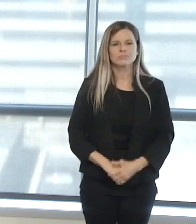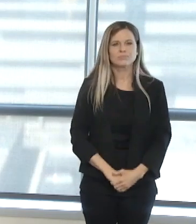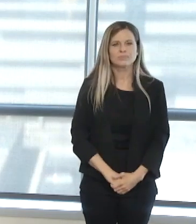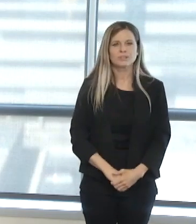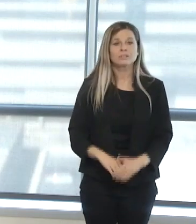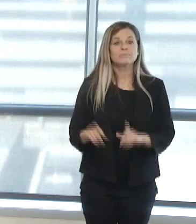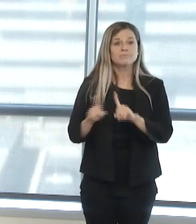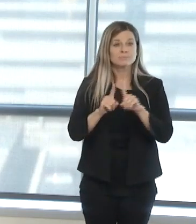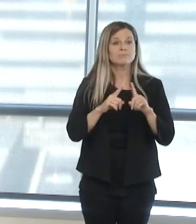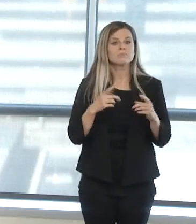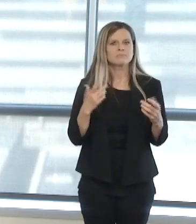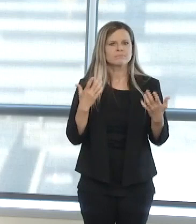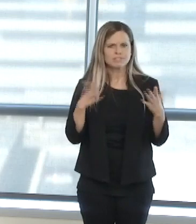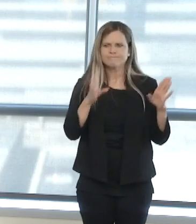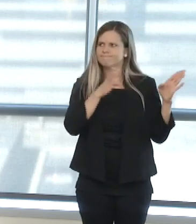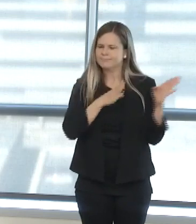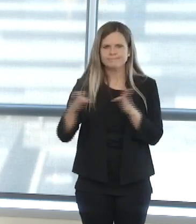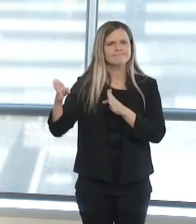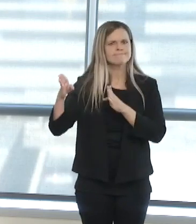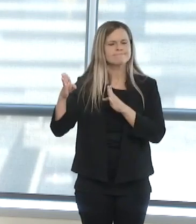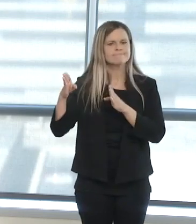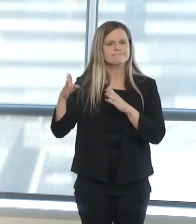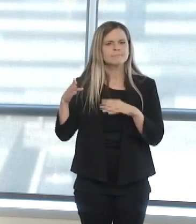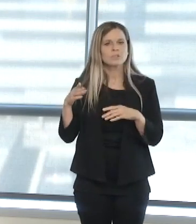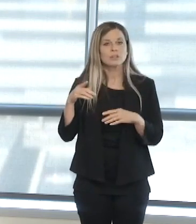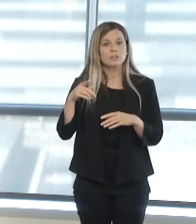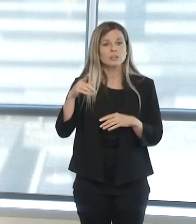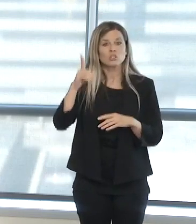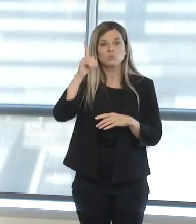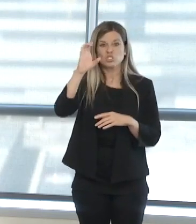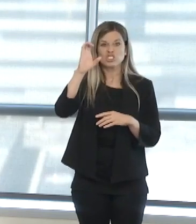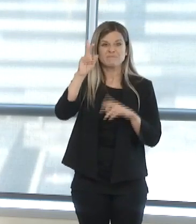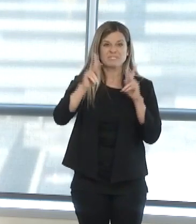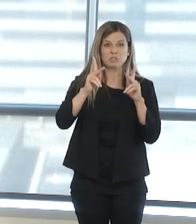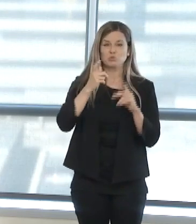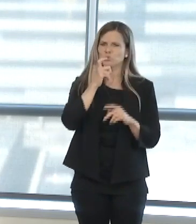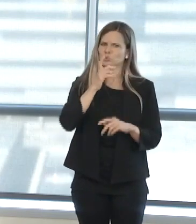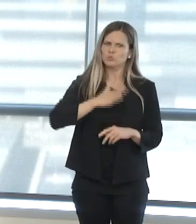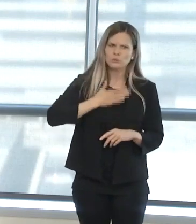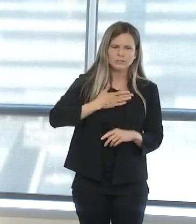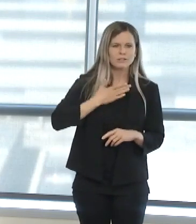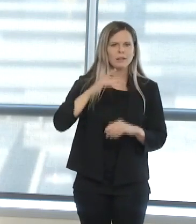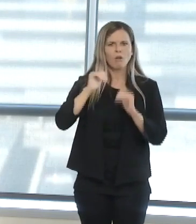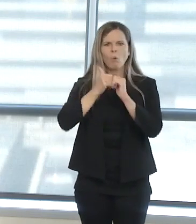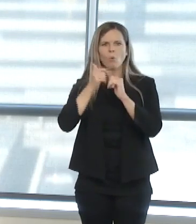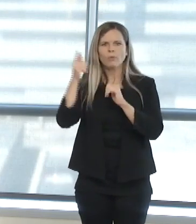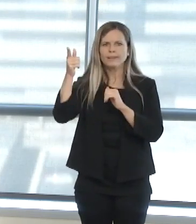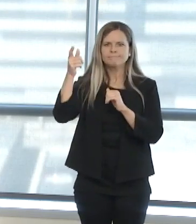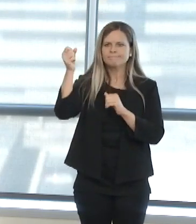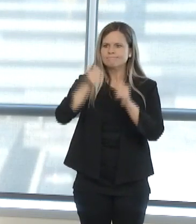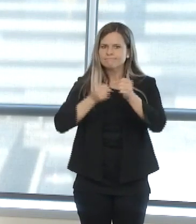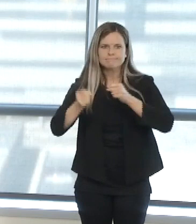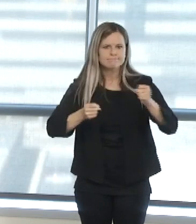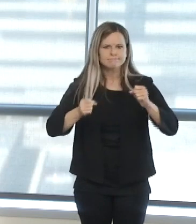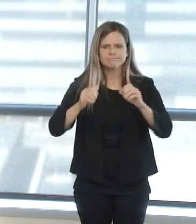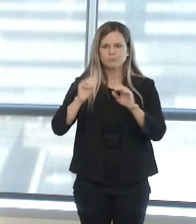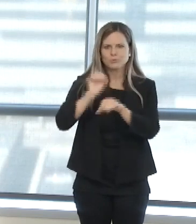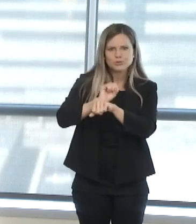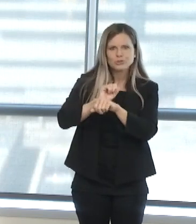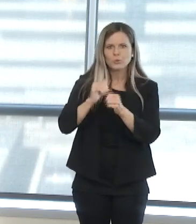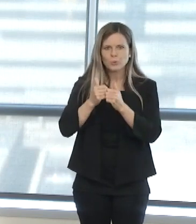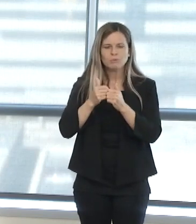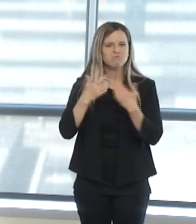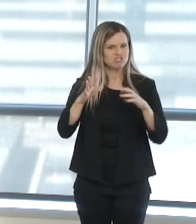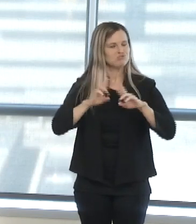utilization of the additional providers and healthcare team that we've talked about today, as well as maximizing the efficiency